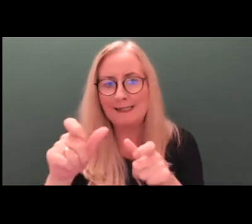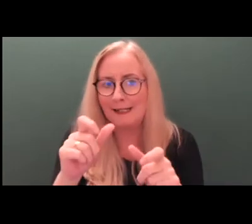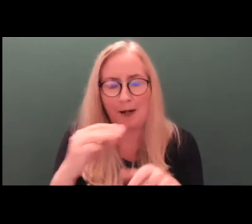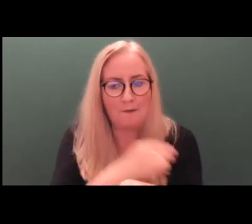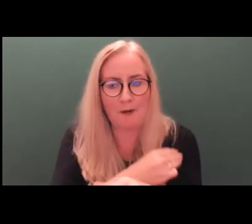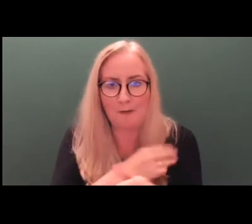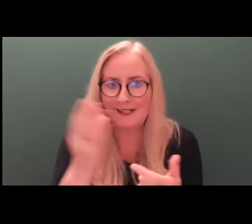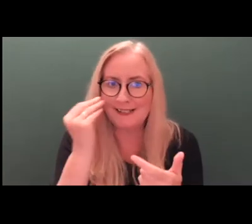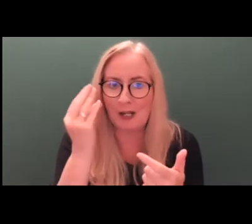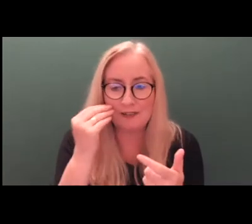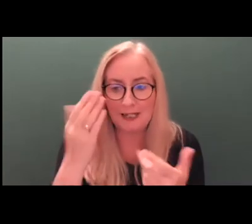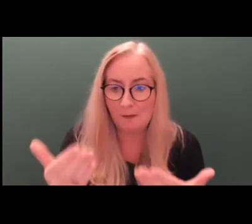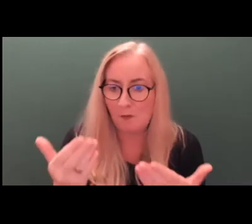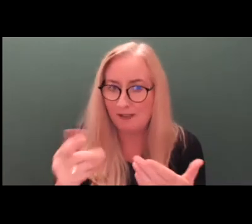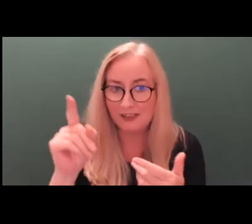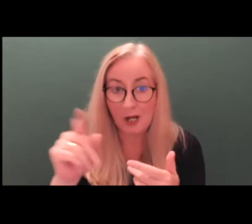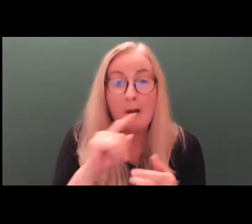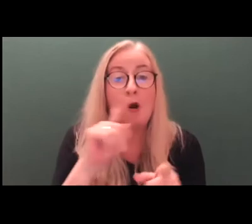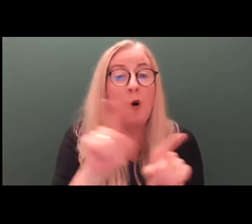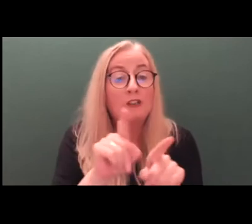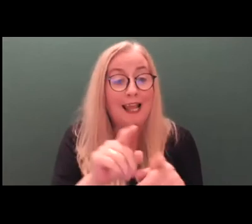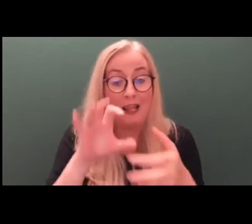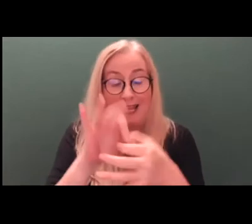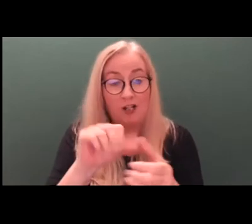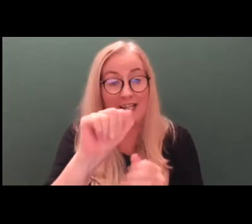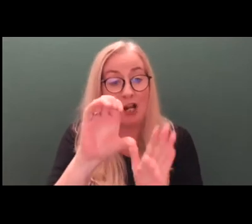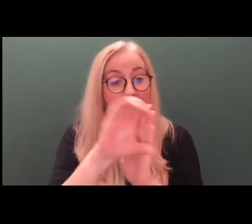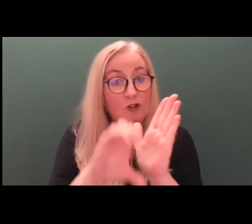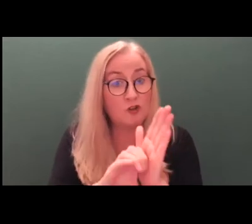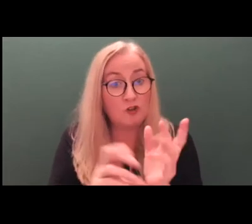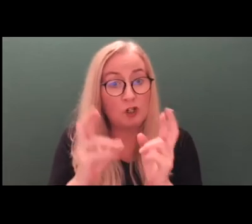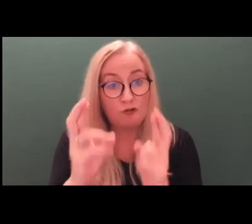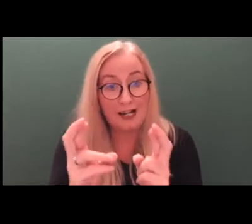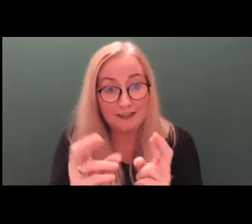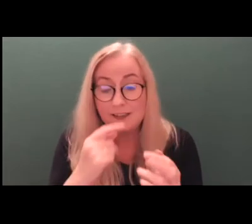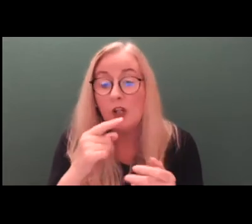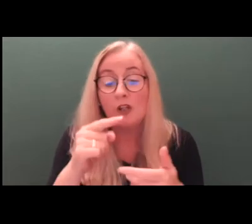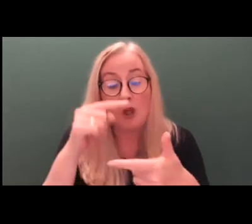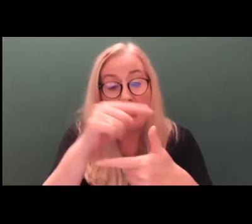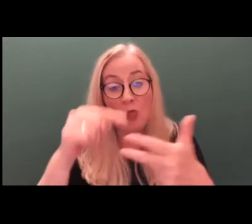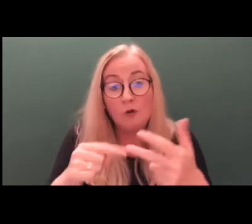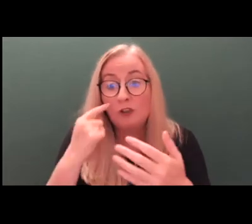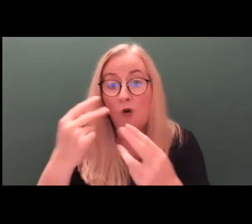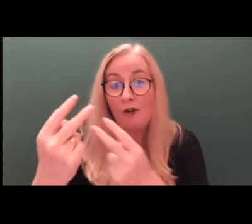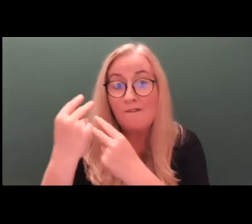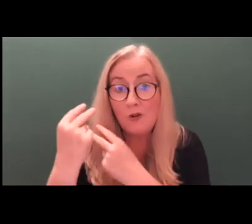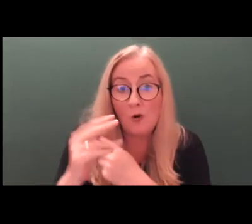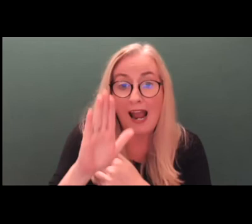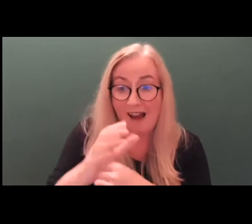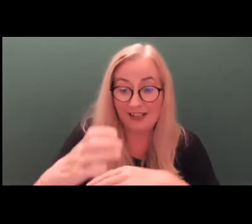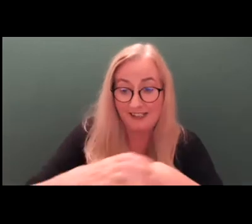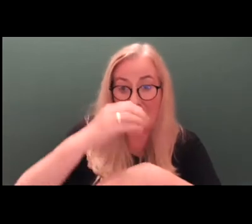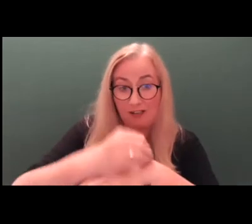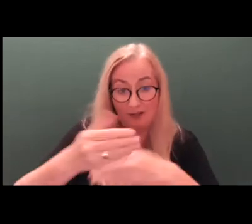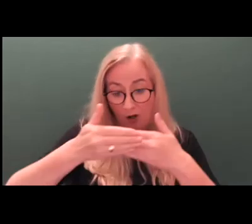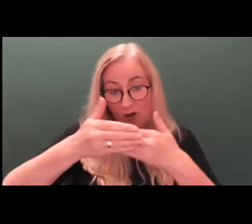upon the world's constitutional rights. And all of these reviews will have to continue over the three